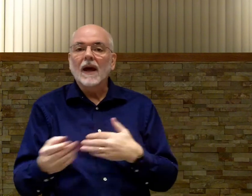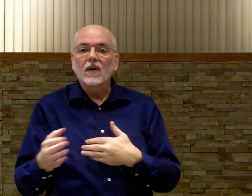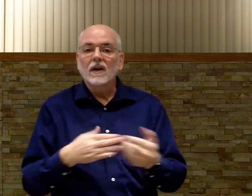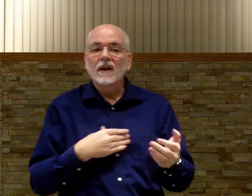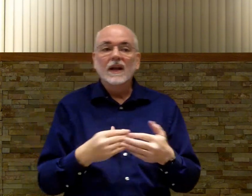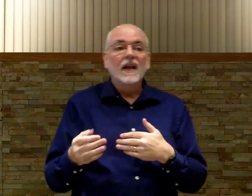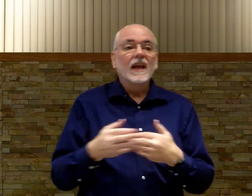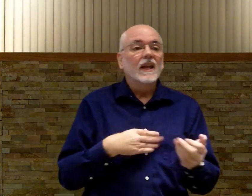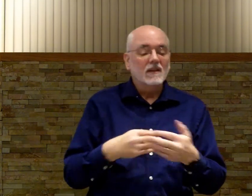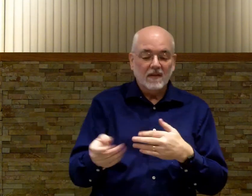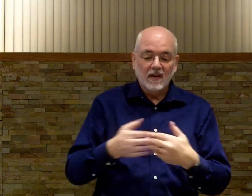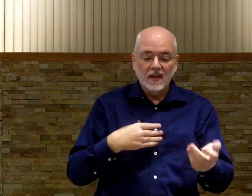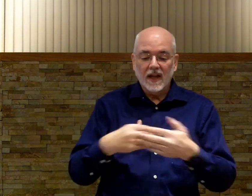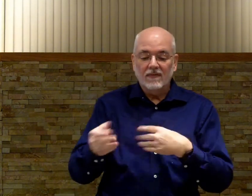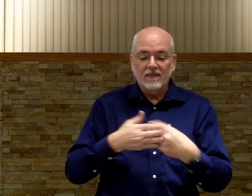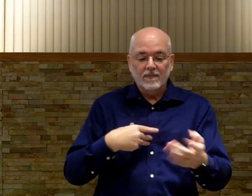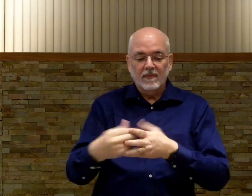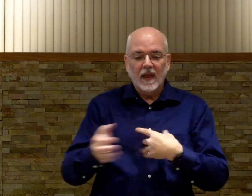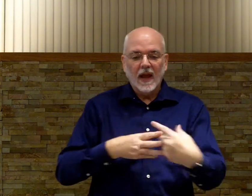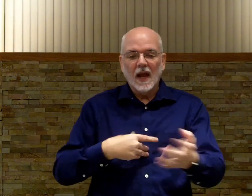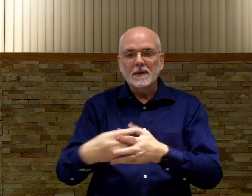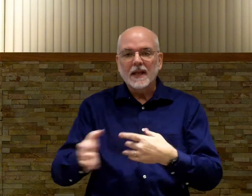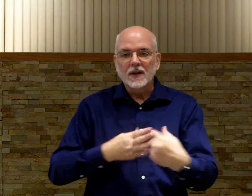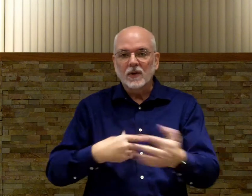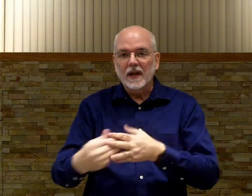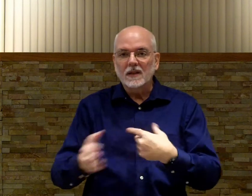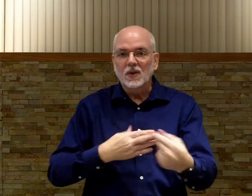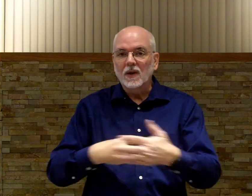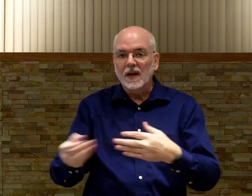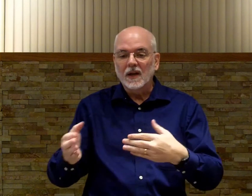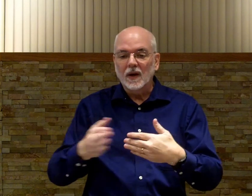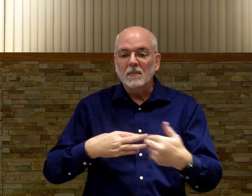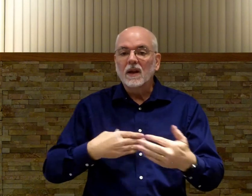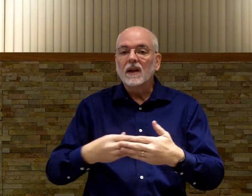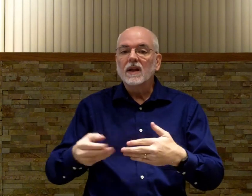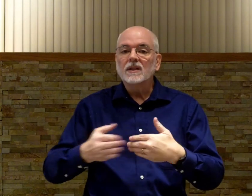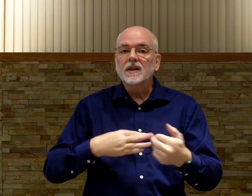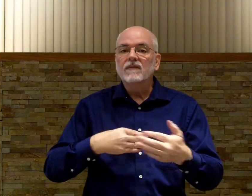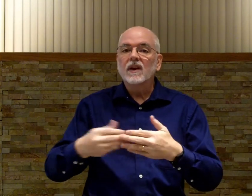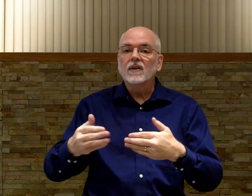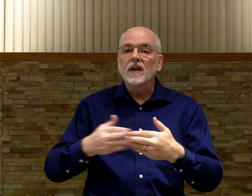matter. Kind of. I'm exaggerating it so you can hear it. But it's the fingertips.